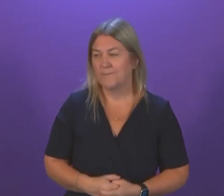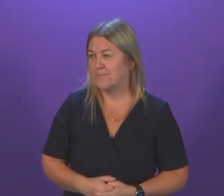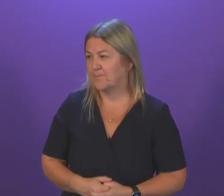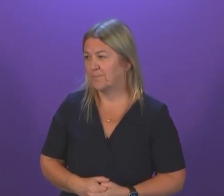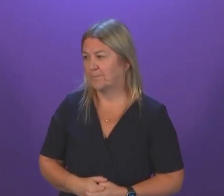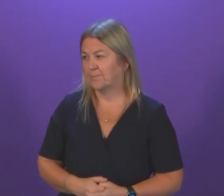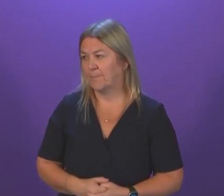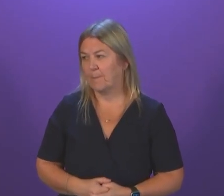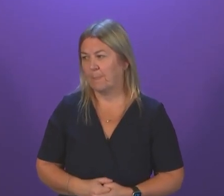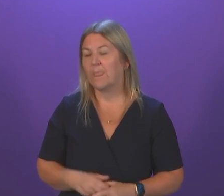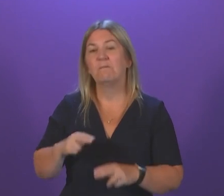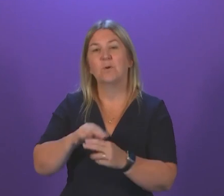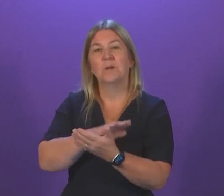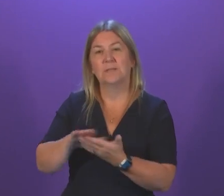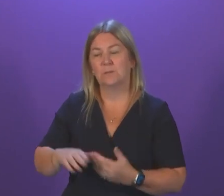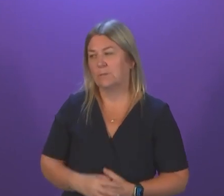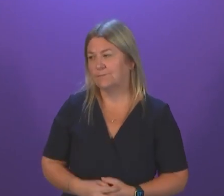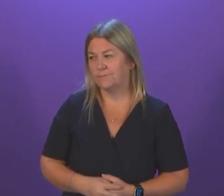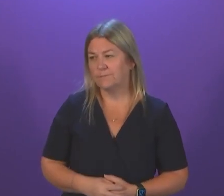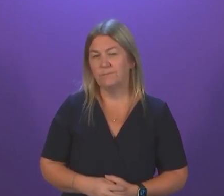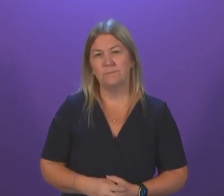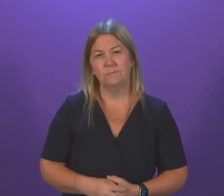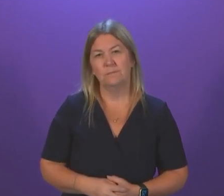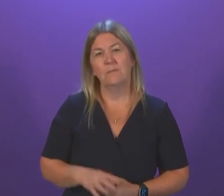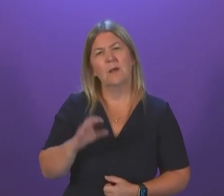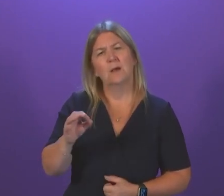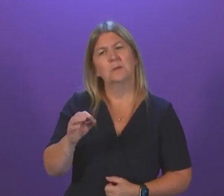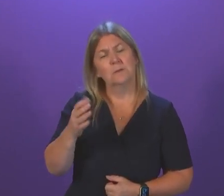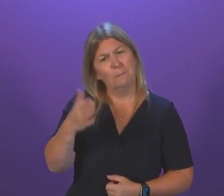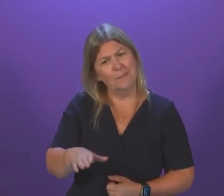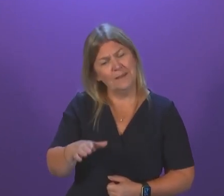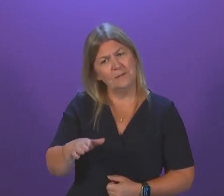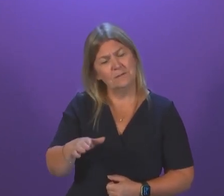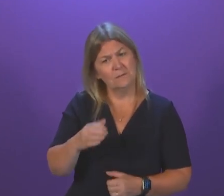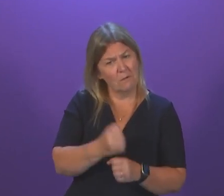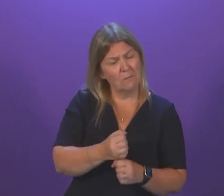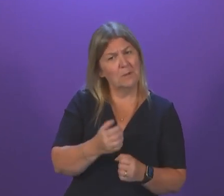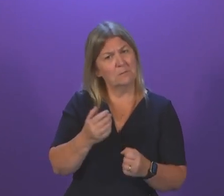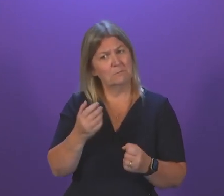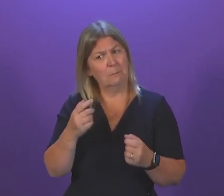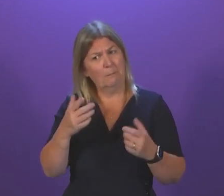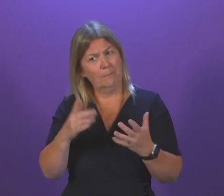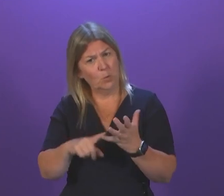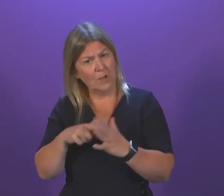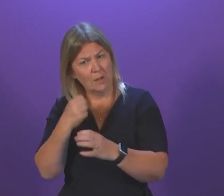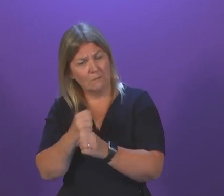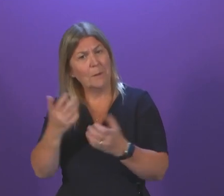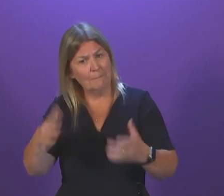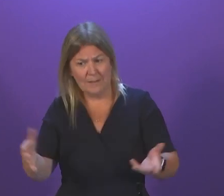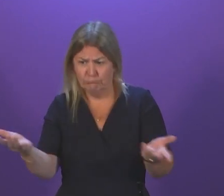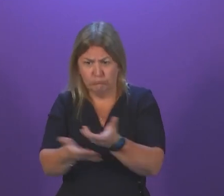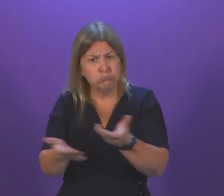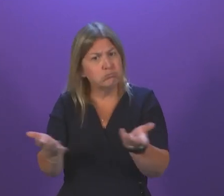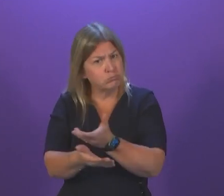Minister what engagement the Scottish Government has had with the UK Government and energy providers in light of the reported wholesale